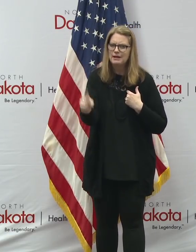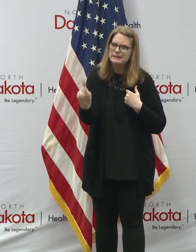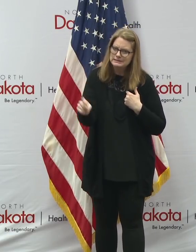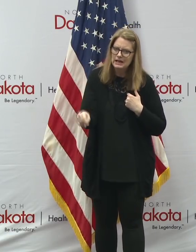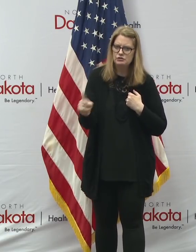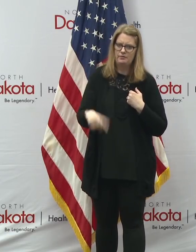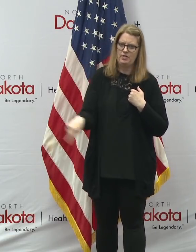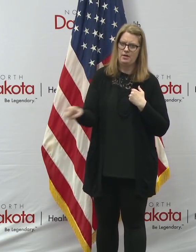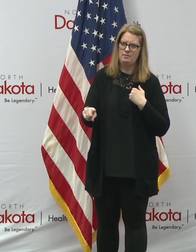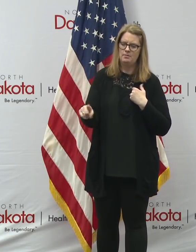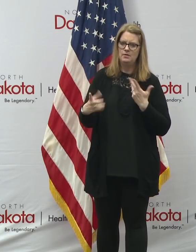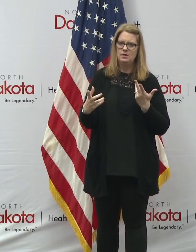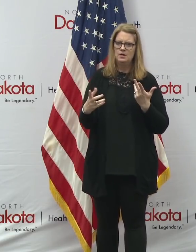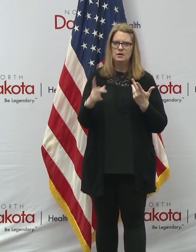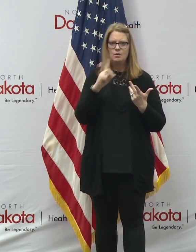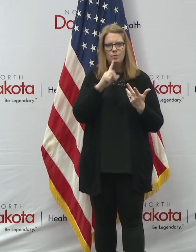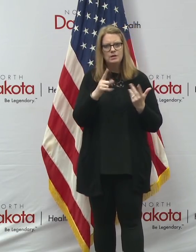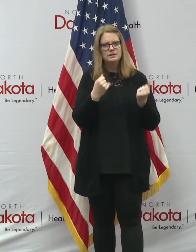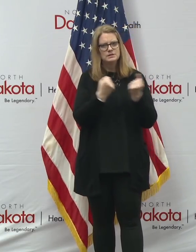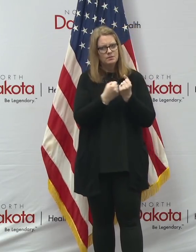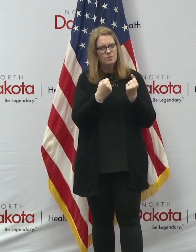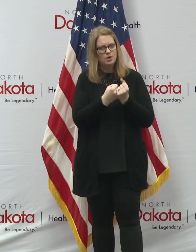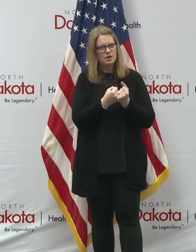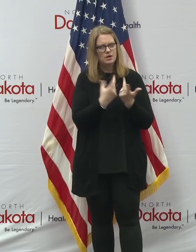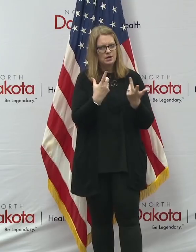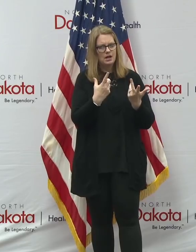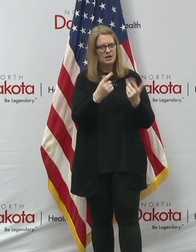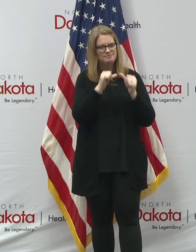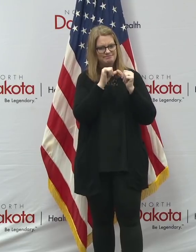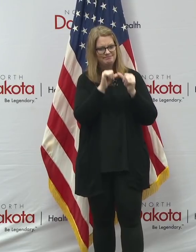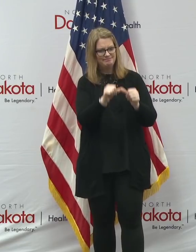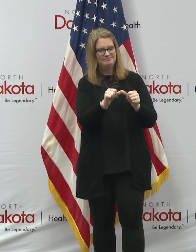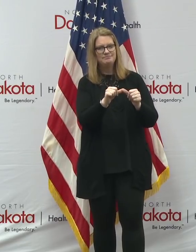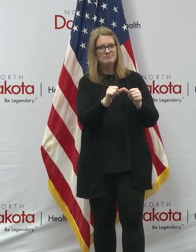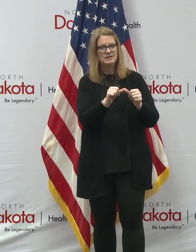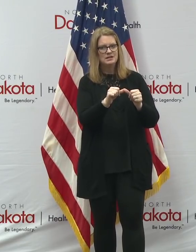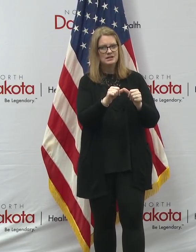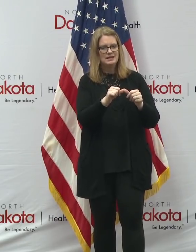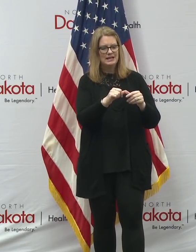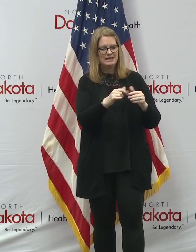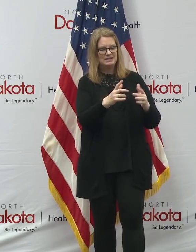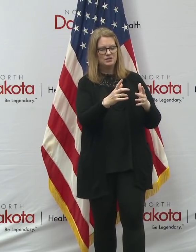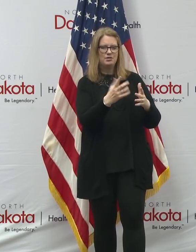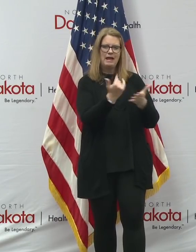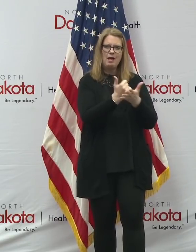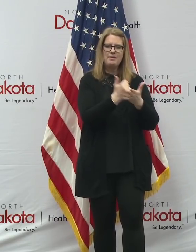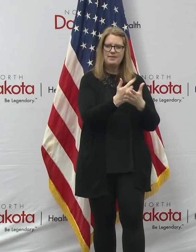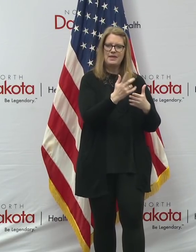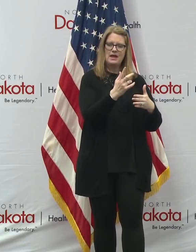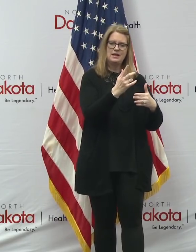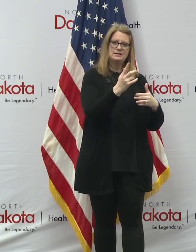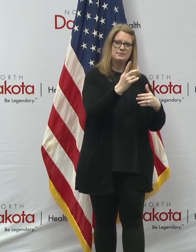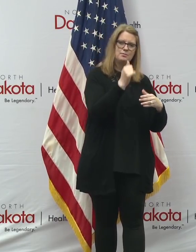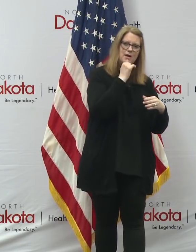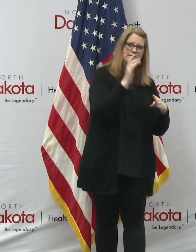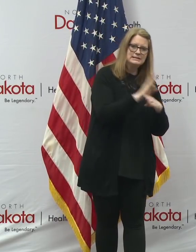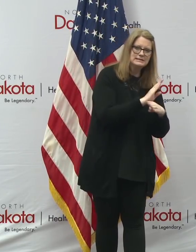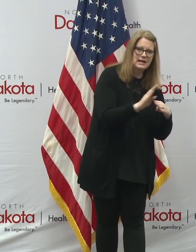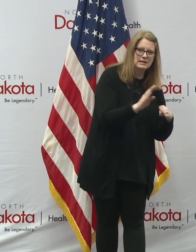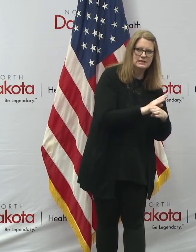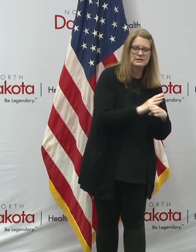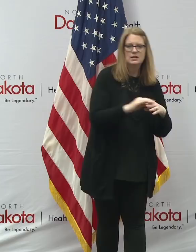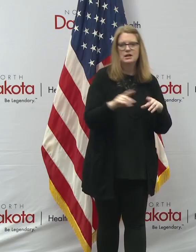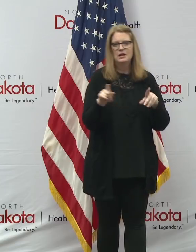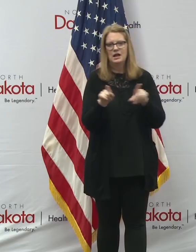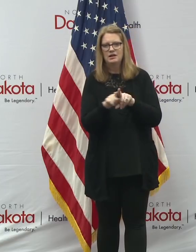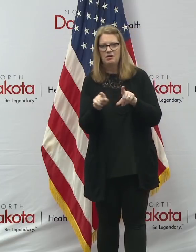it's supporting, uh, trying to maintain a little bit of stability in the private sector and the nonprofit sector of those people that